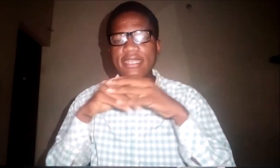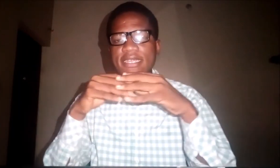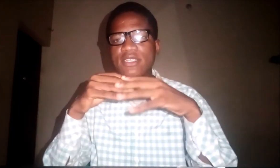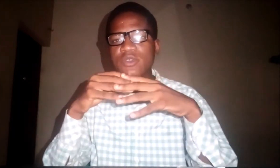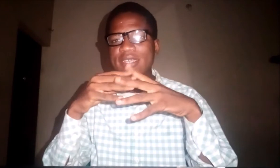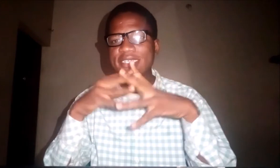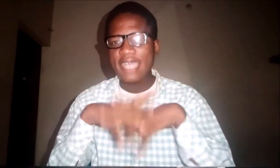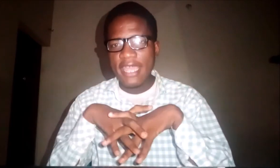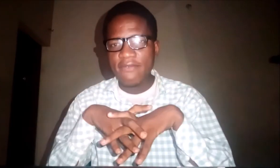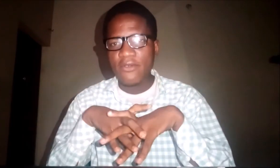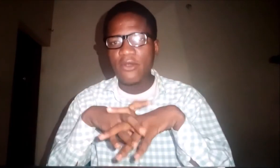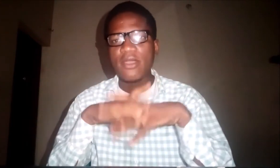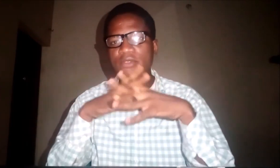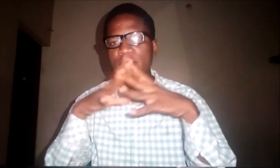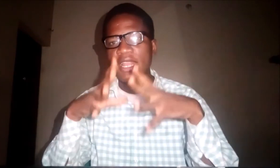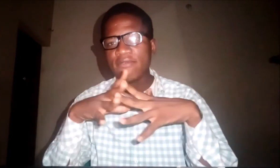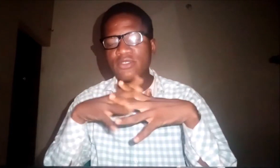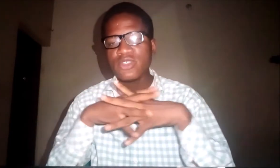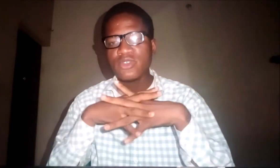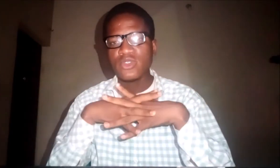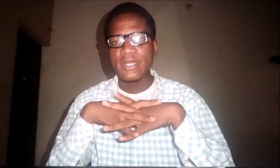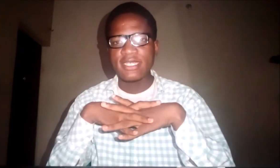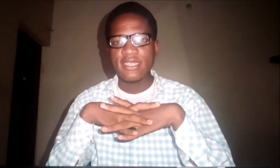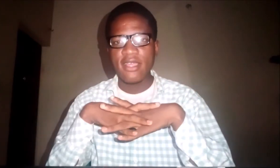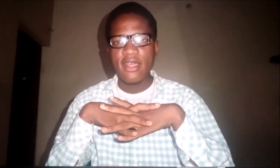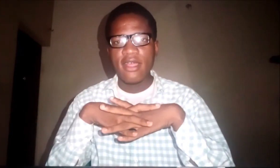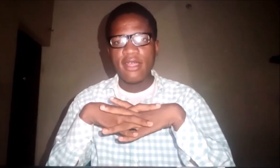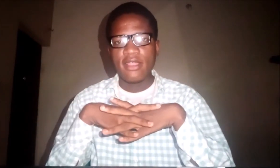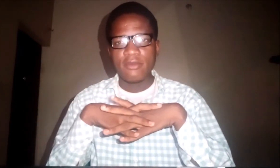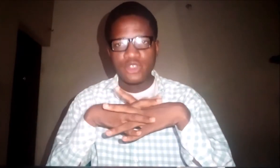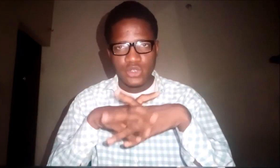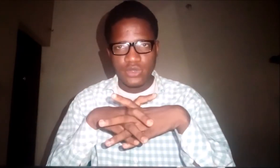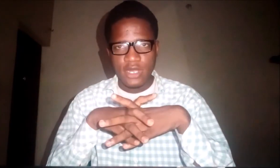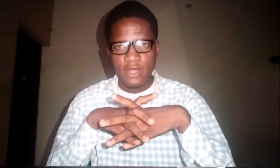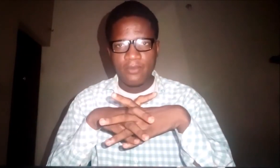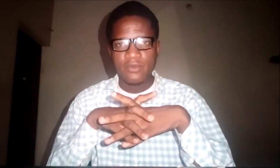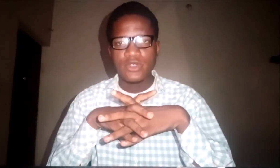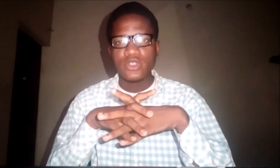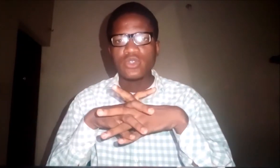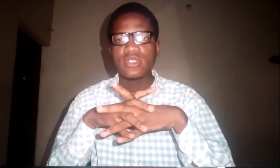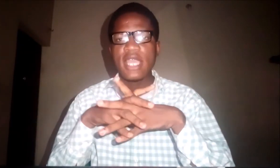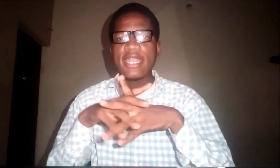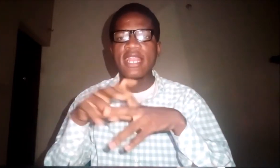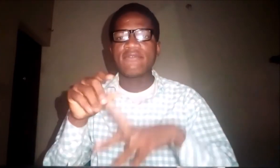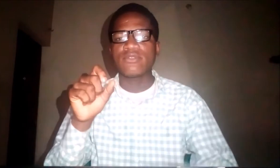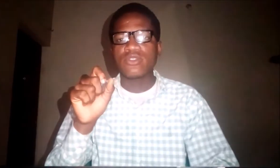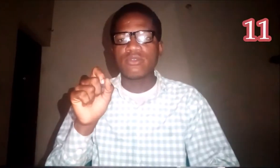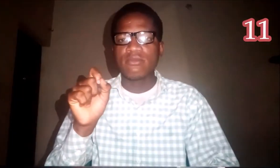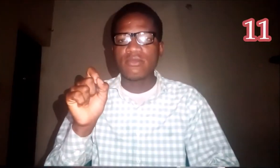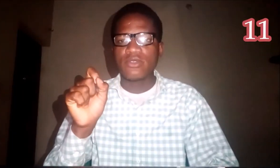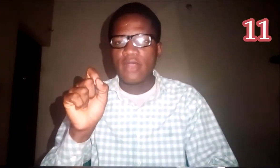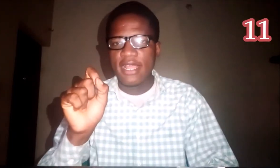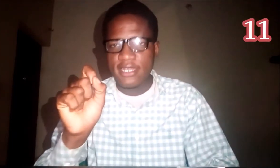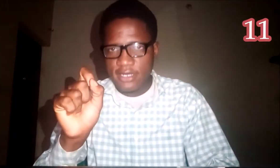there is also a sign for, from eleven to twenty. That I am going to show you now. to sign eleven. Do like this.